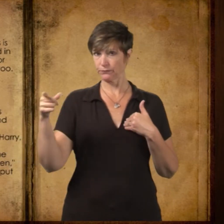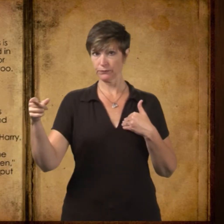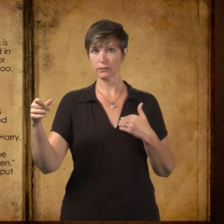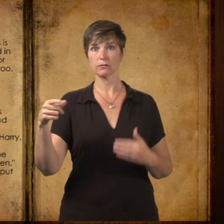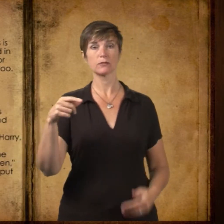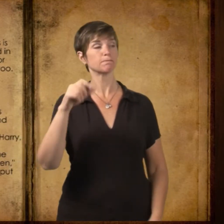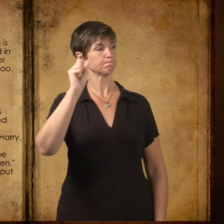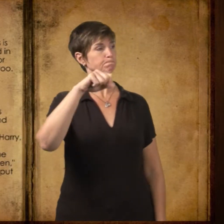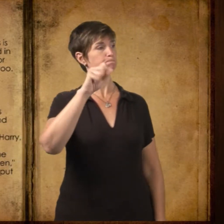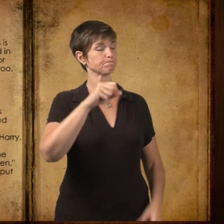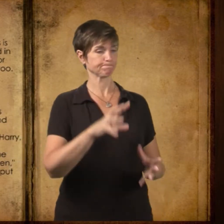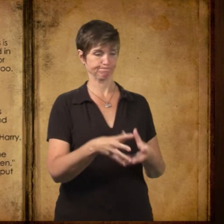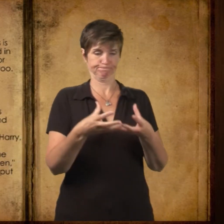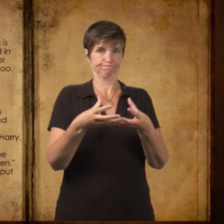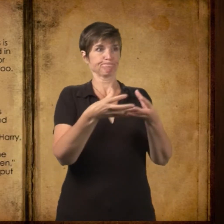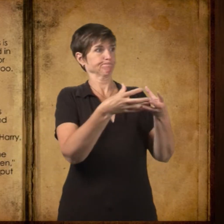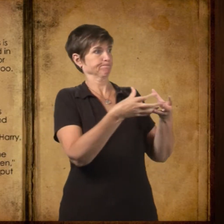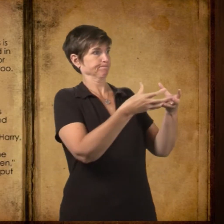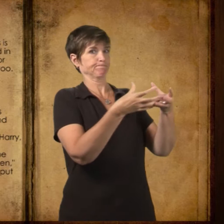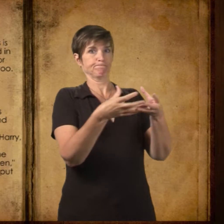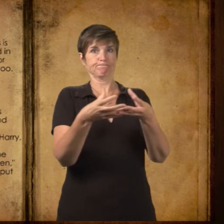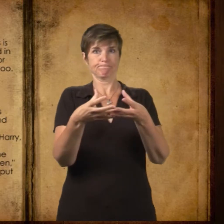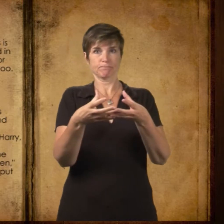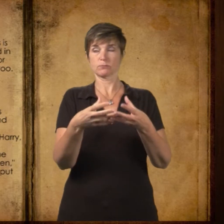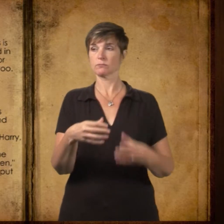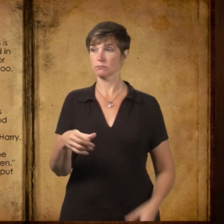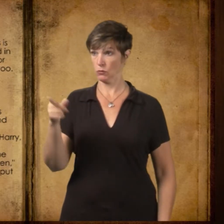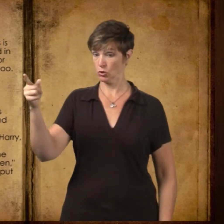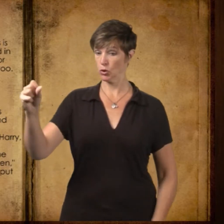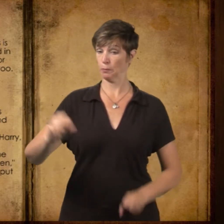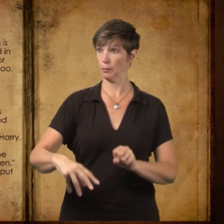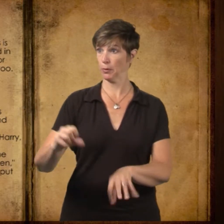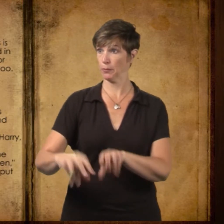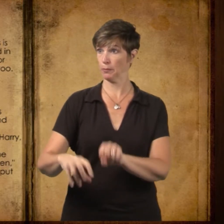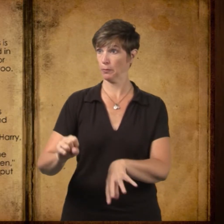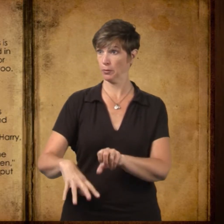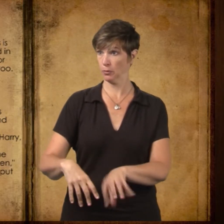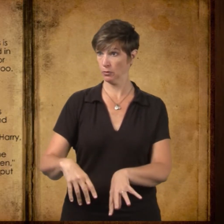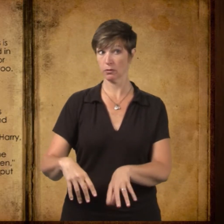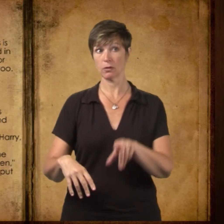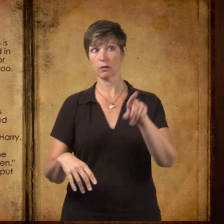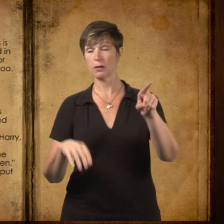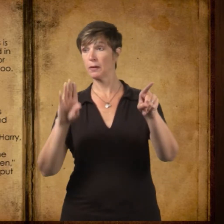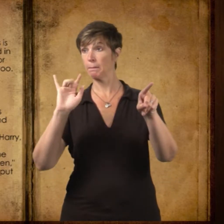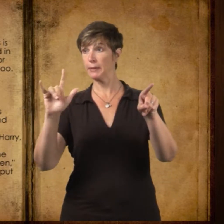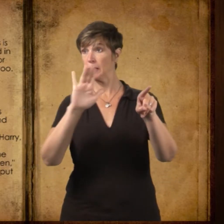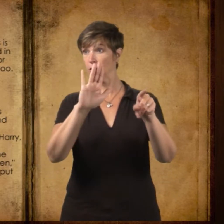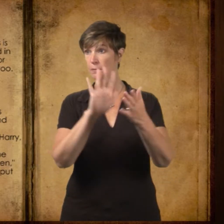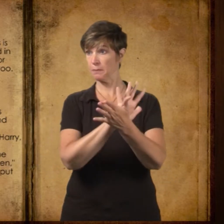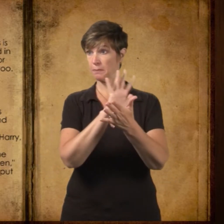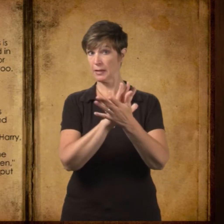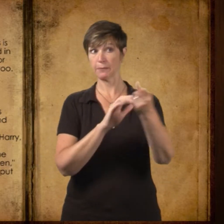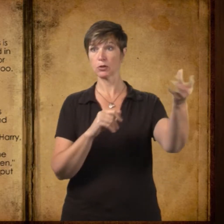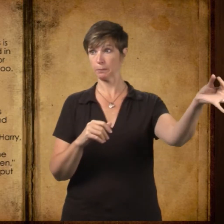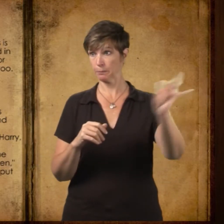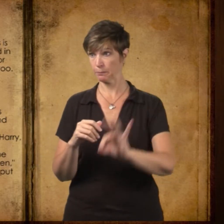Mr. Graves nodded and held up the slips of paper. Put them in the box then, Mr. Summers directed. Take bills and put it in.